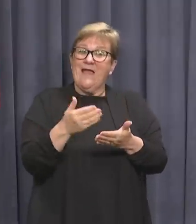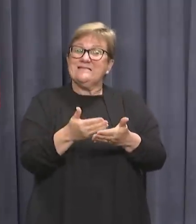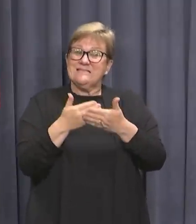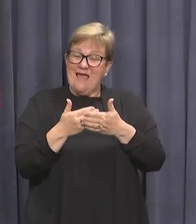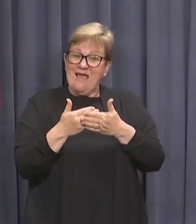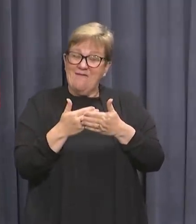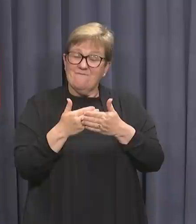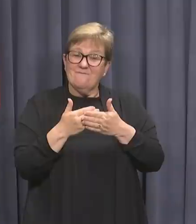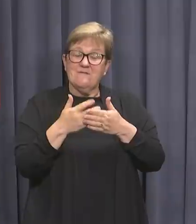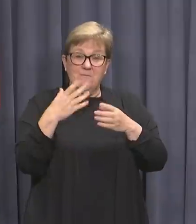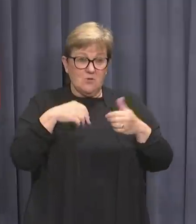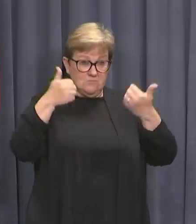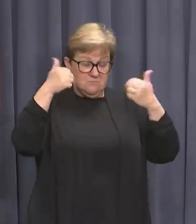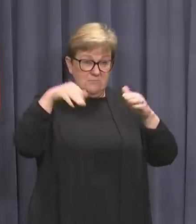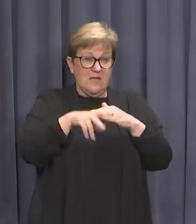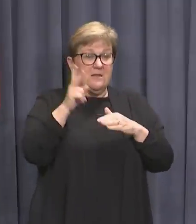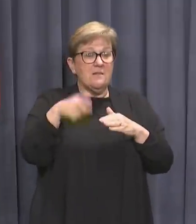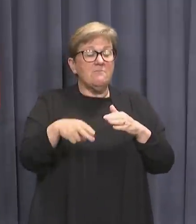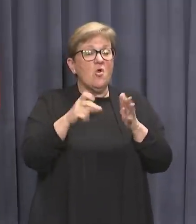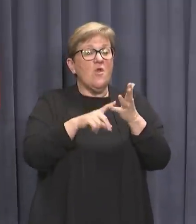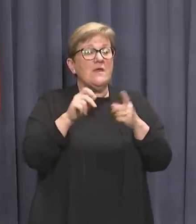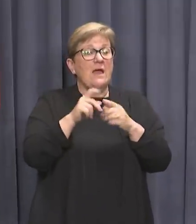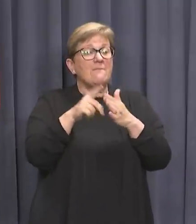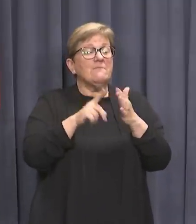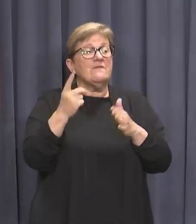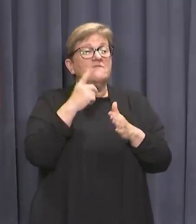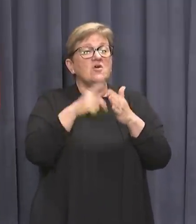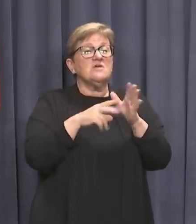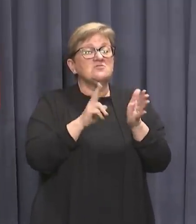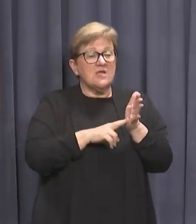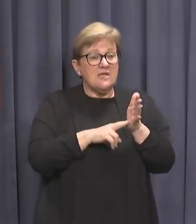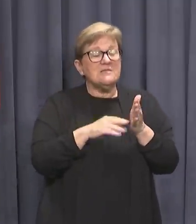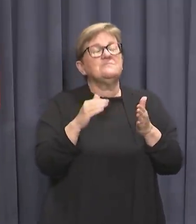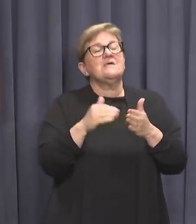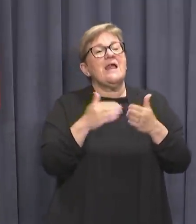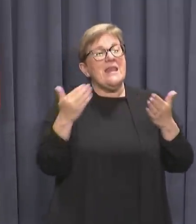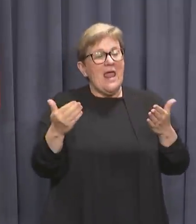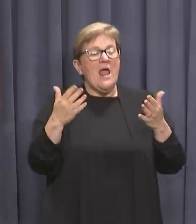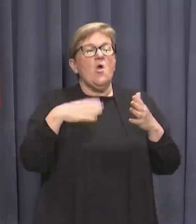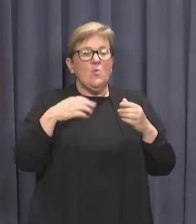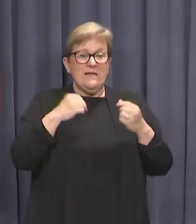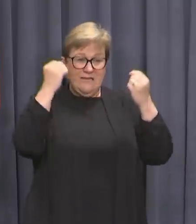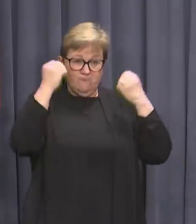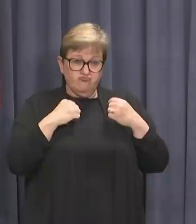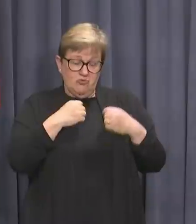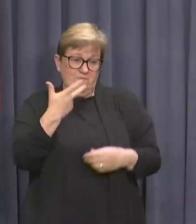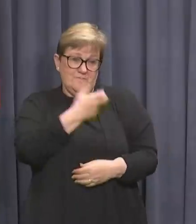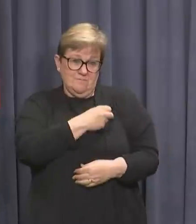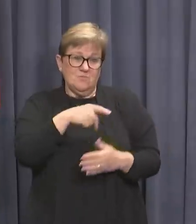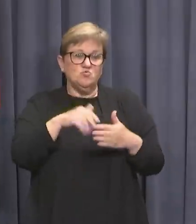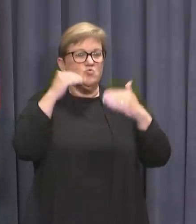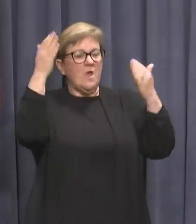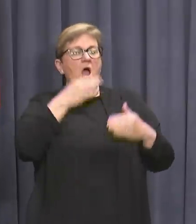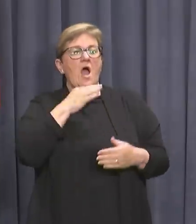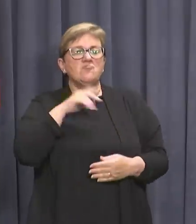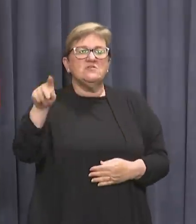following the successful trial at the Perth Cup on January 1st, we will now extend proof of vaccination requirements to high risk